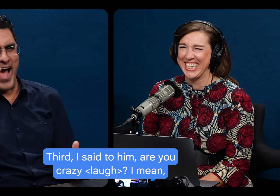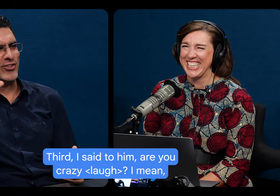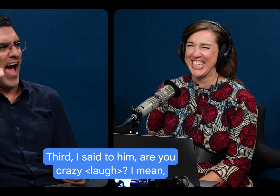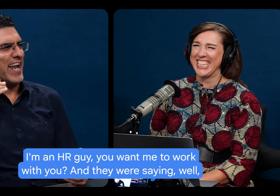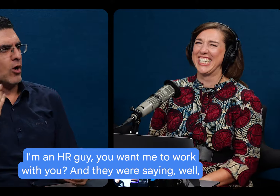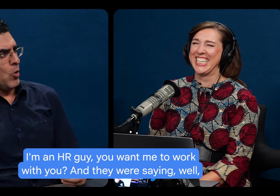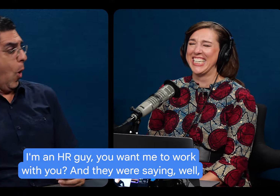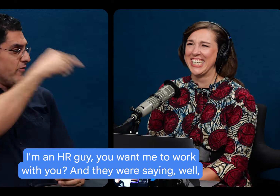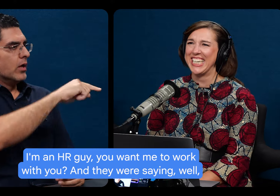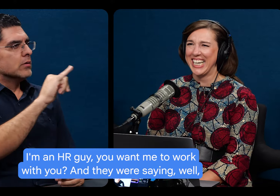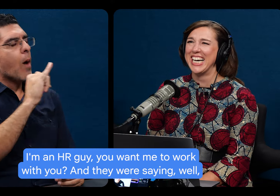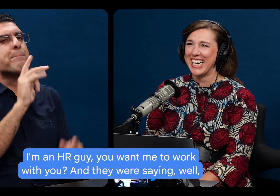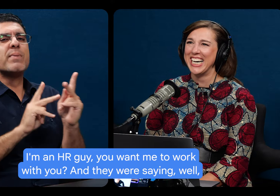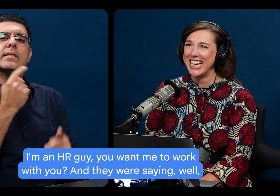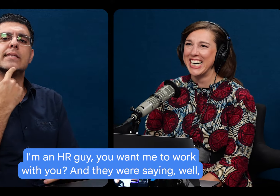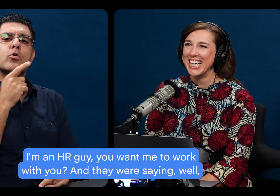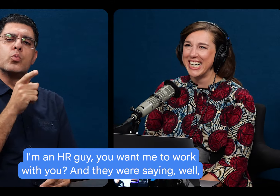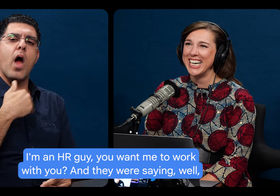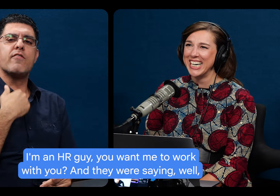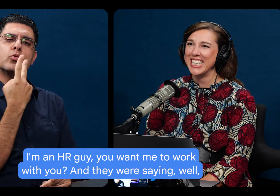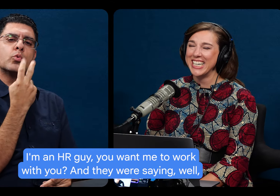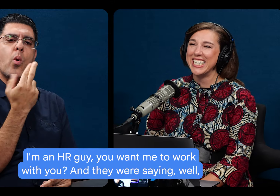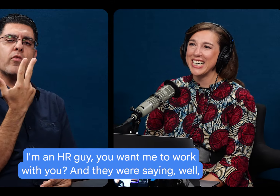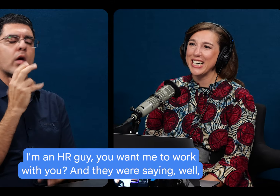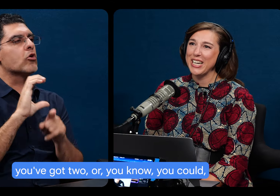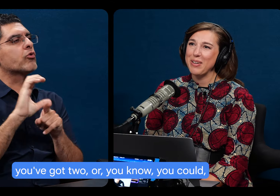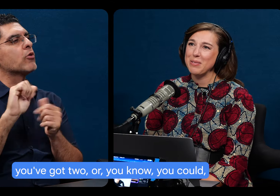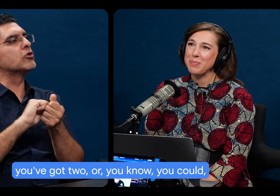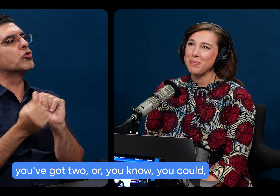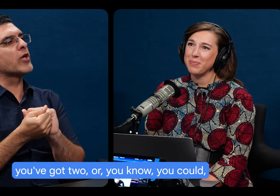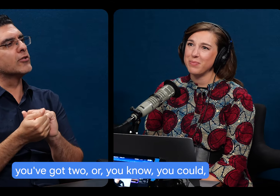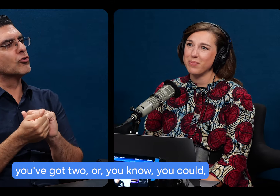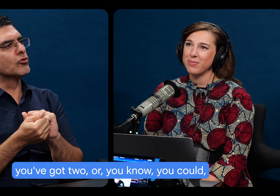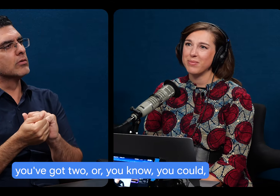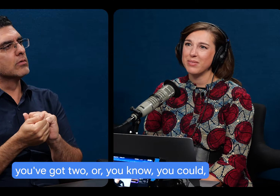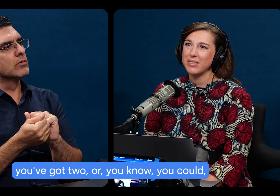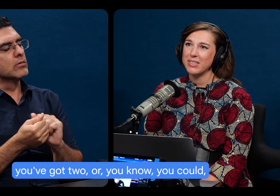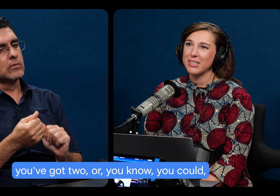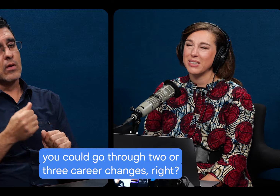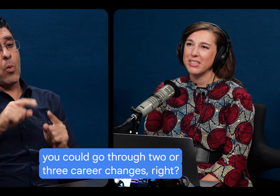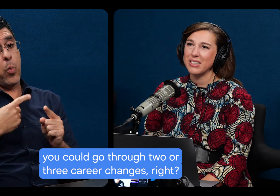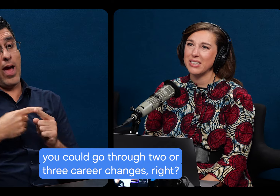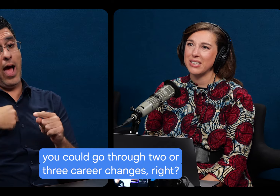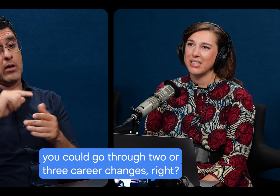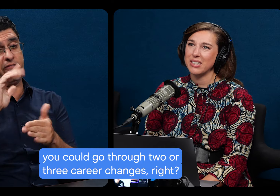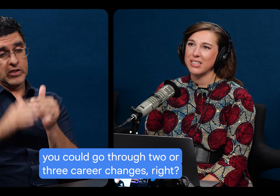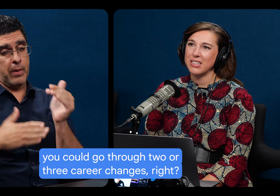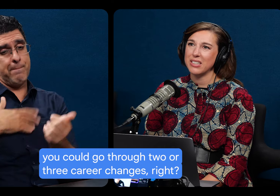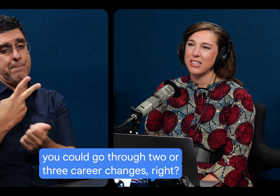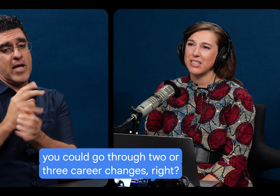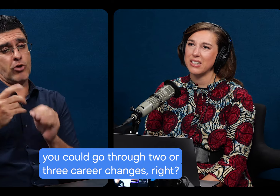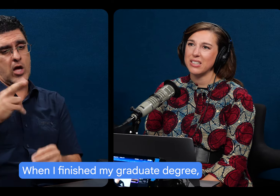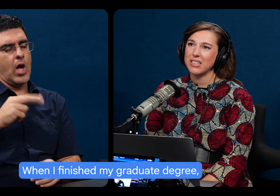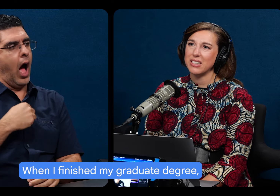I mean, I'm an HR guy. You want me to work with you? And they were saying, well, you've got two or, you know, you could, you could go through two or three